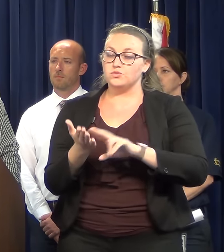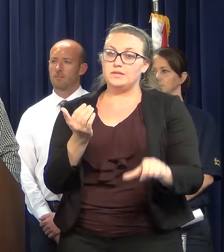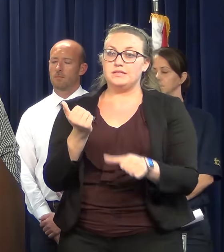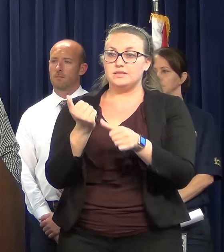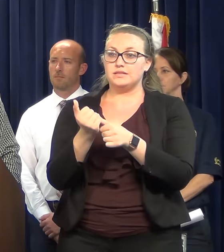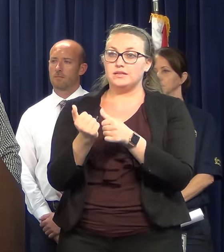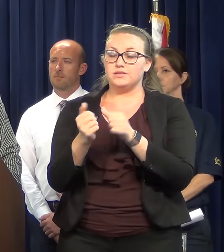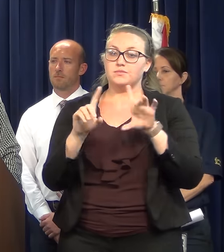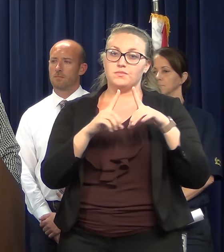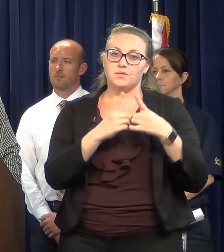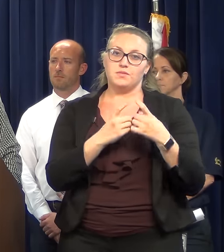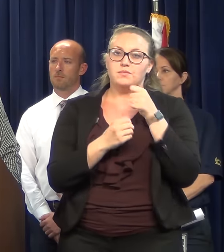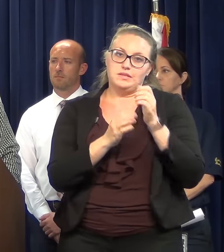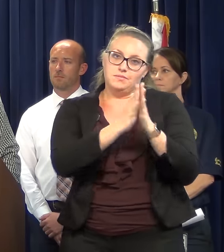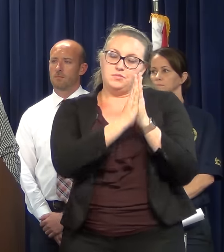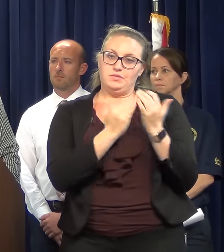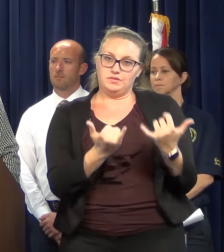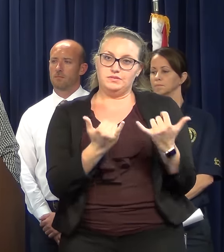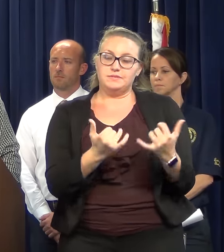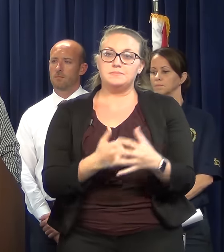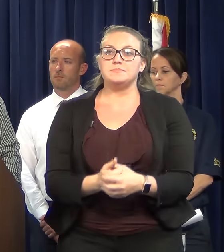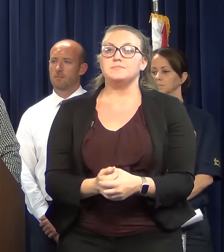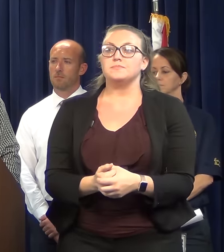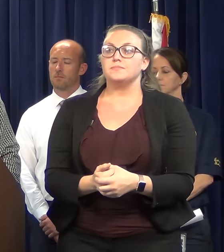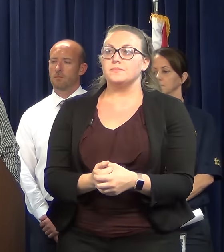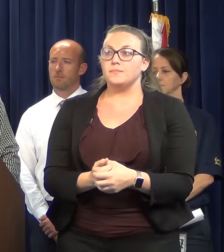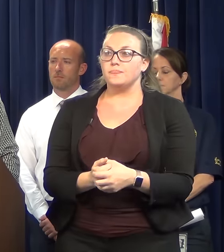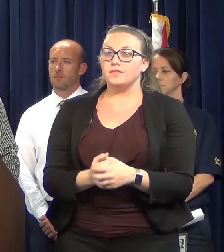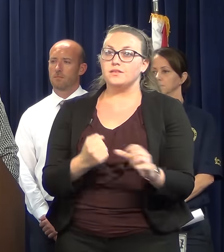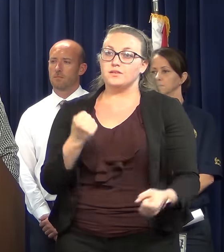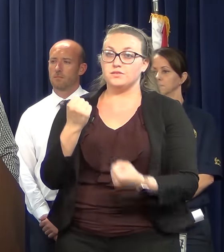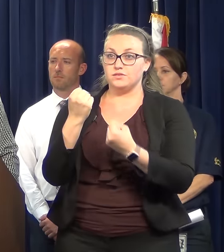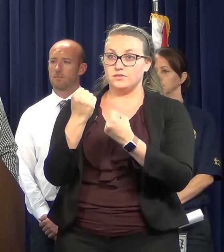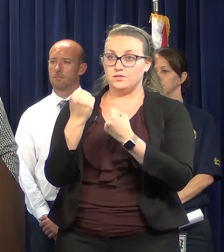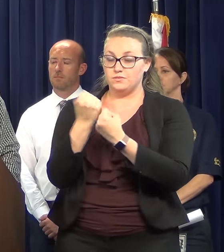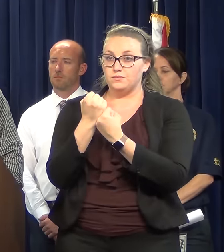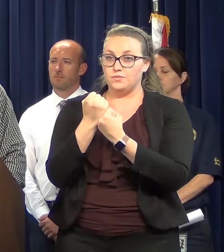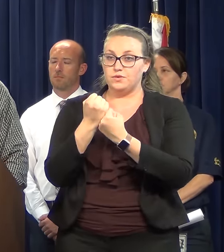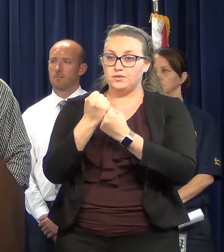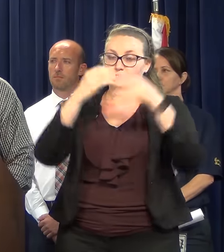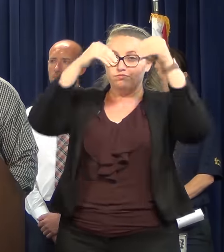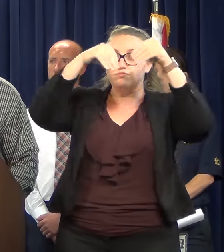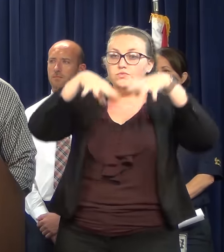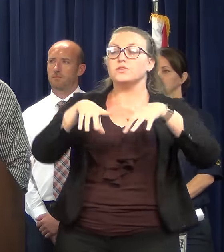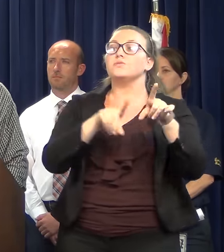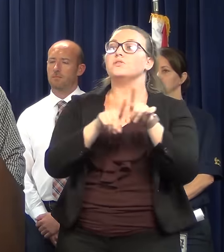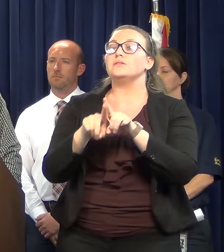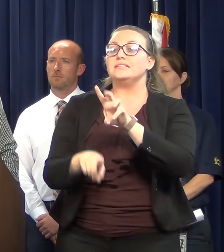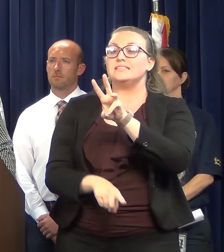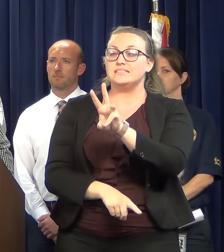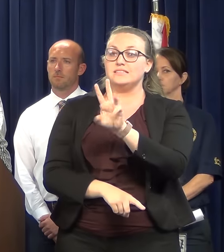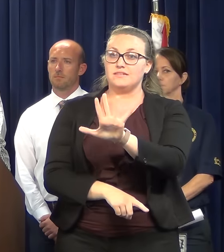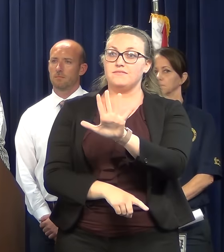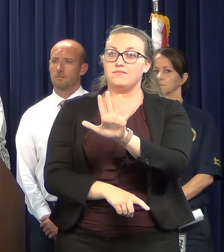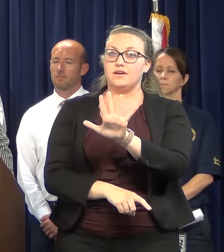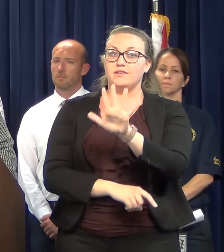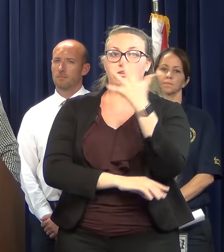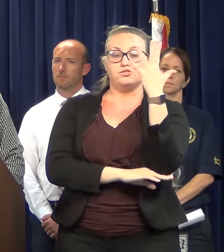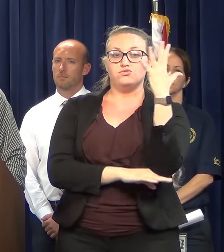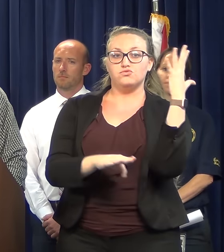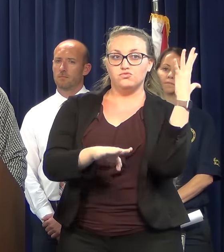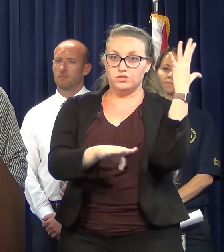those crews have not been requested at this time. To support the restoration, we also have 65 tree trimming and cutter crews.